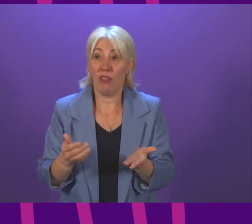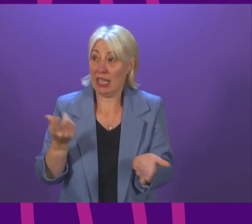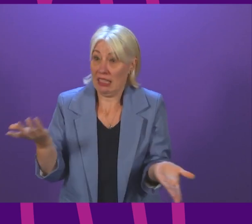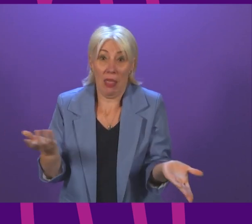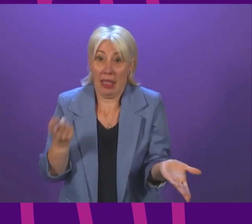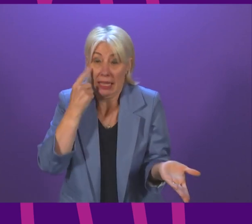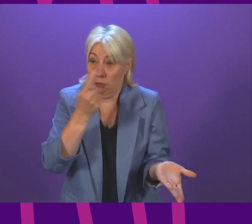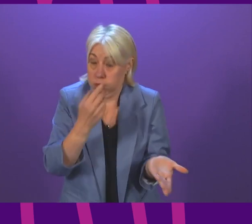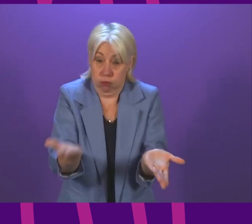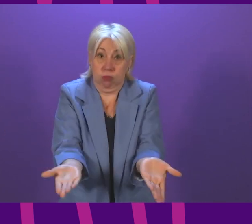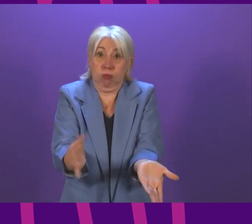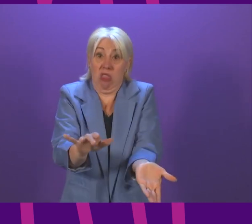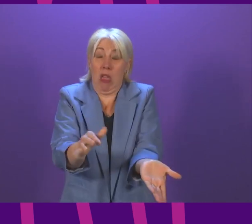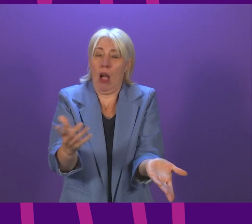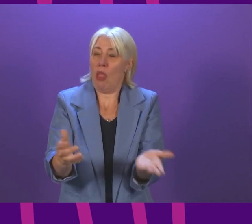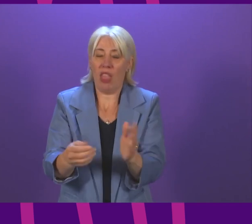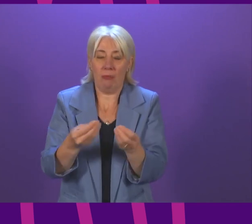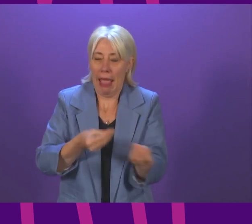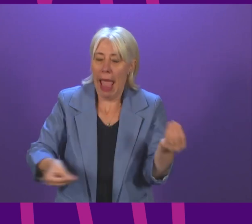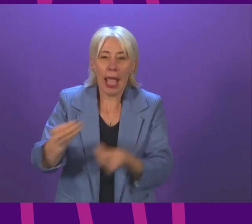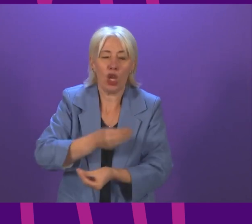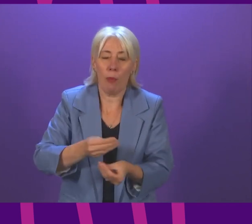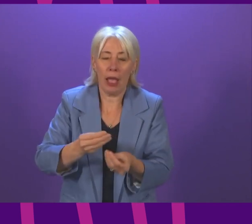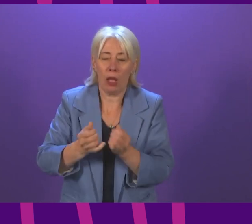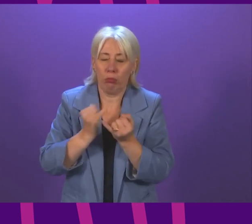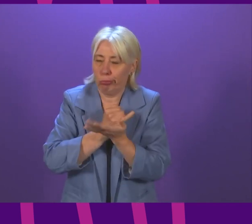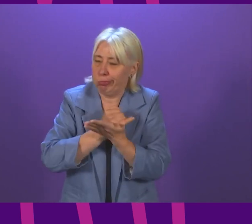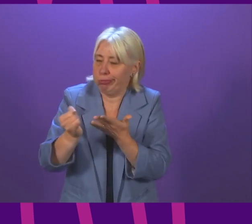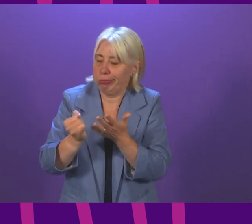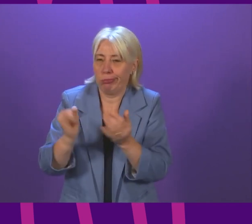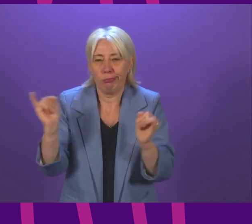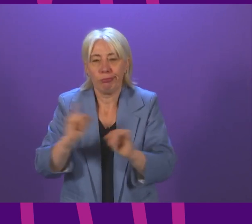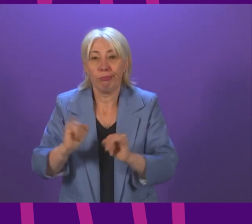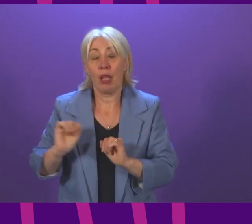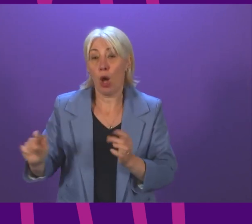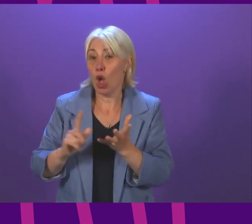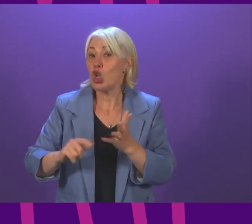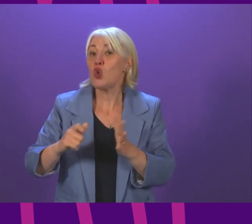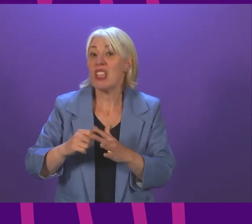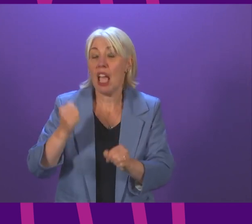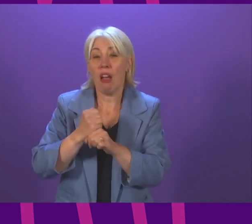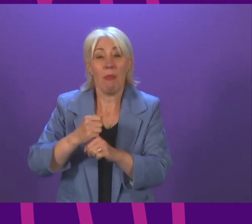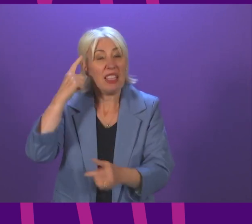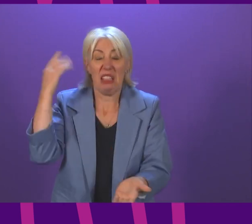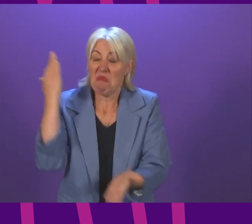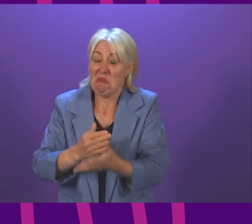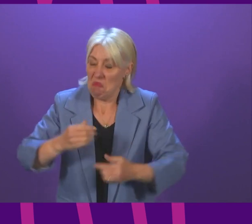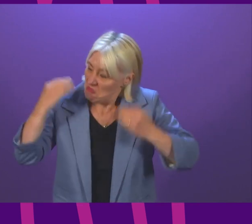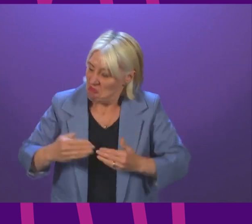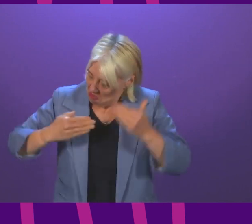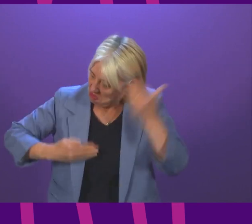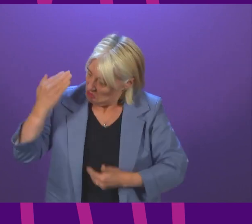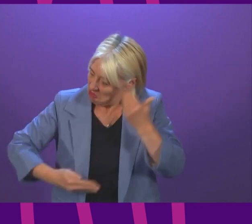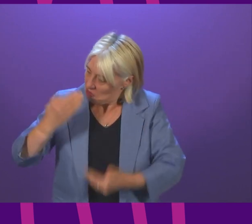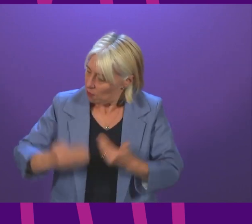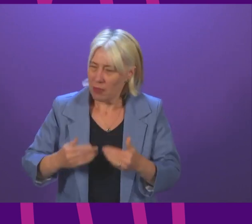the economic recklessness of this hard Brexit the UK Government pressed ahead with leaving the EU despite repeated